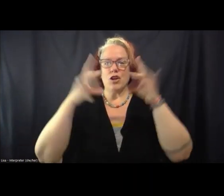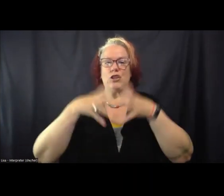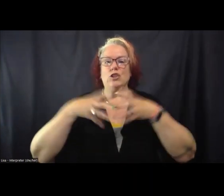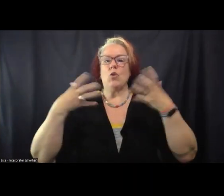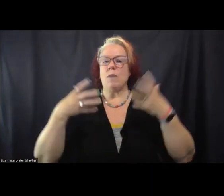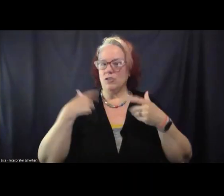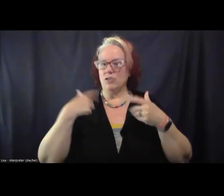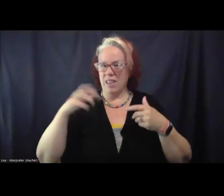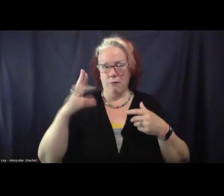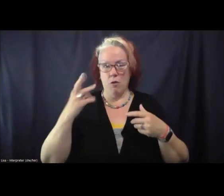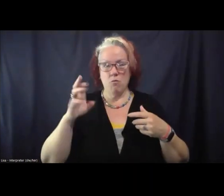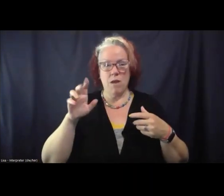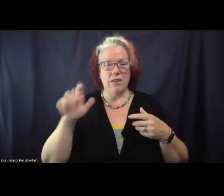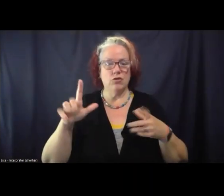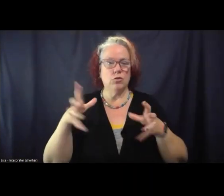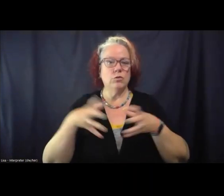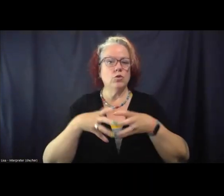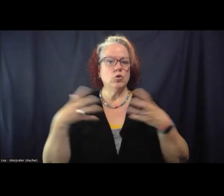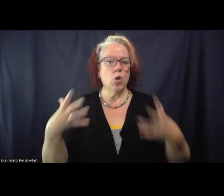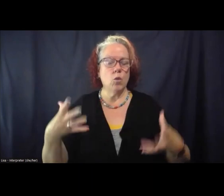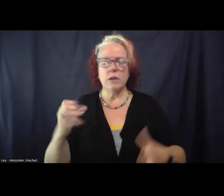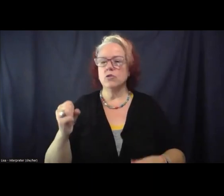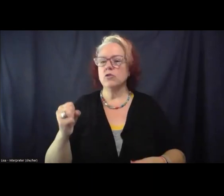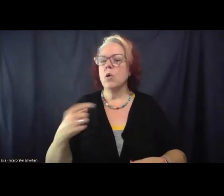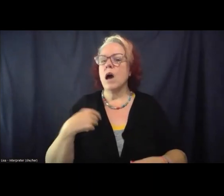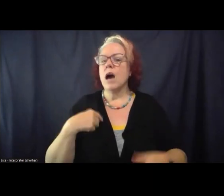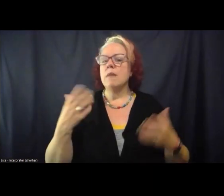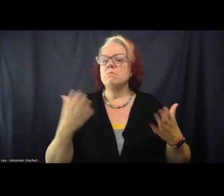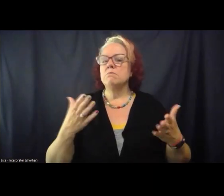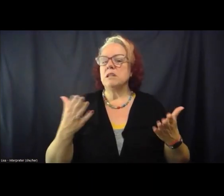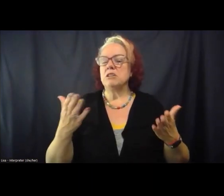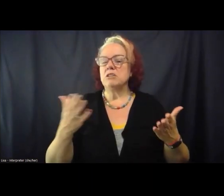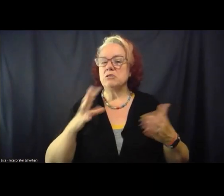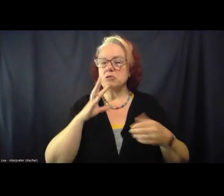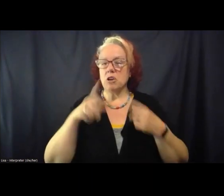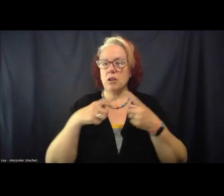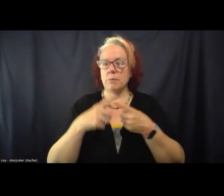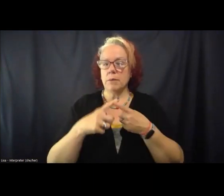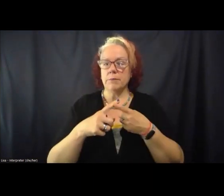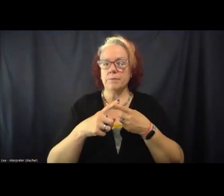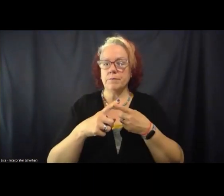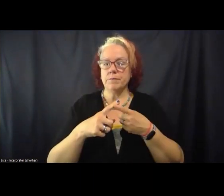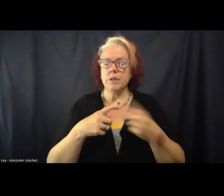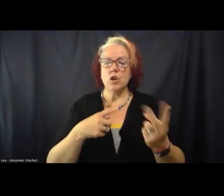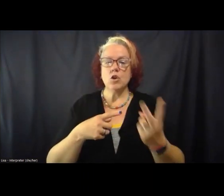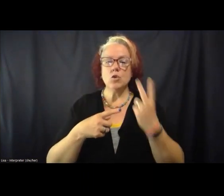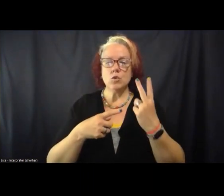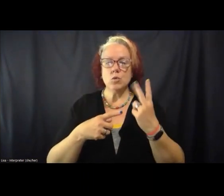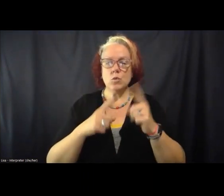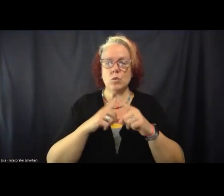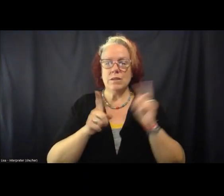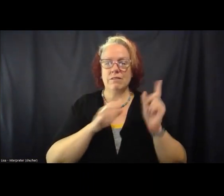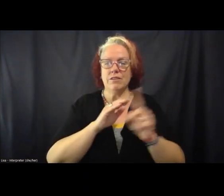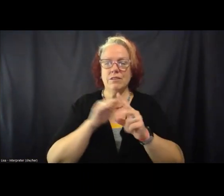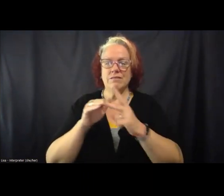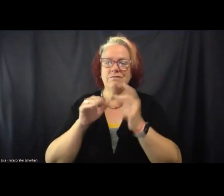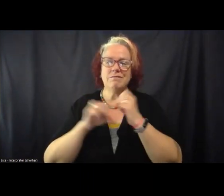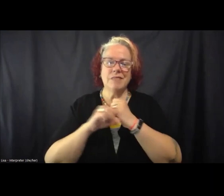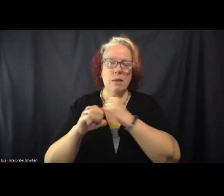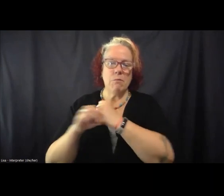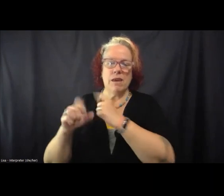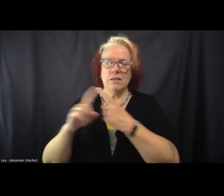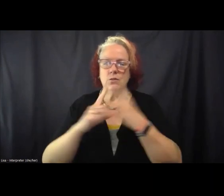Rachel. So I'm here to talk about, at this point, it's actually two campaigns. I'll focus mostly